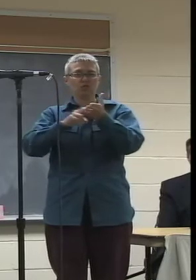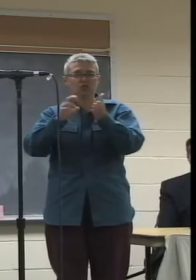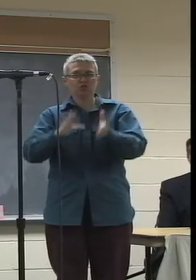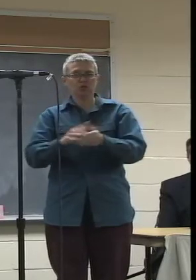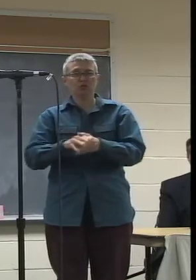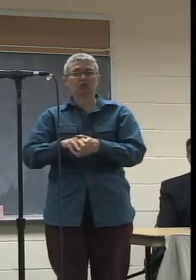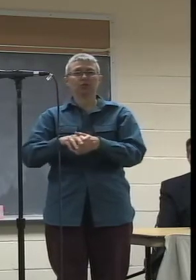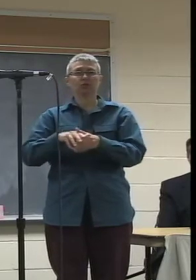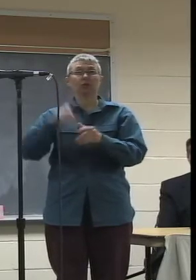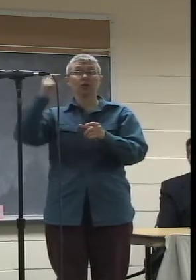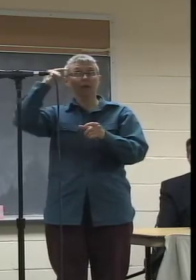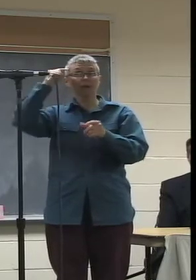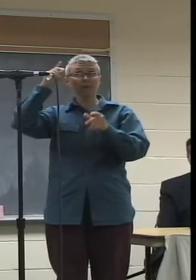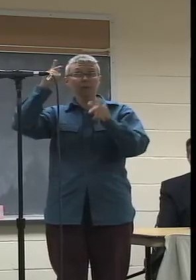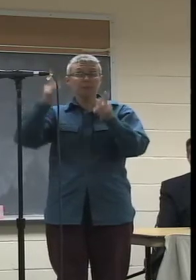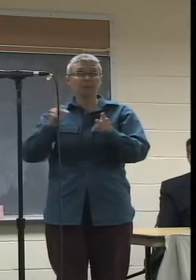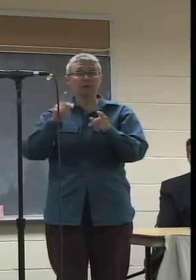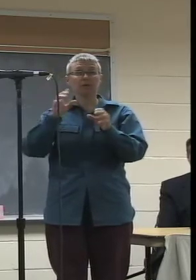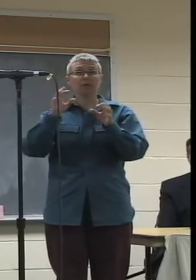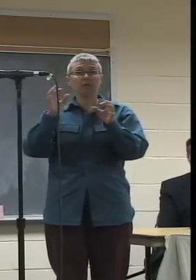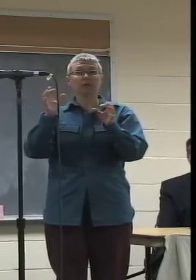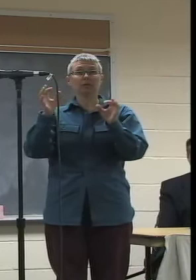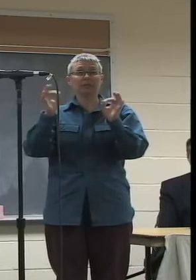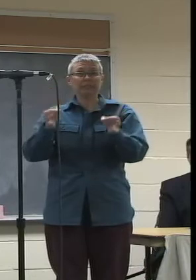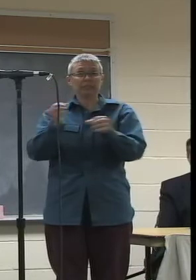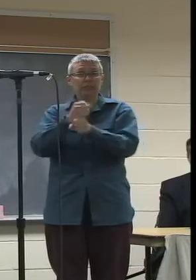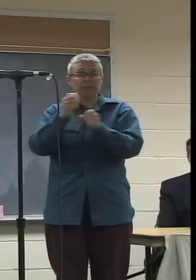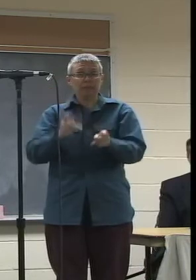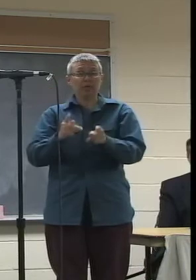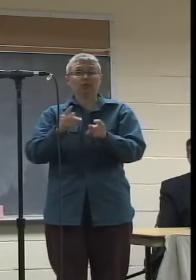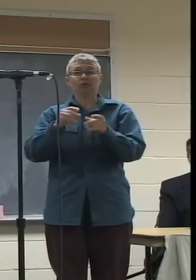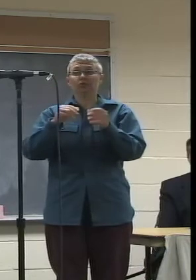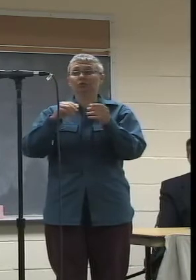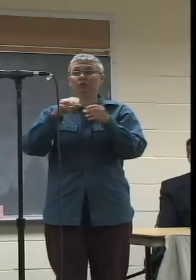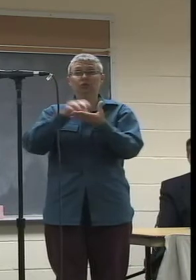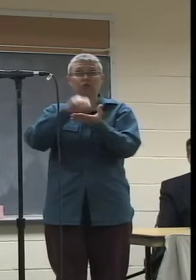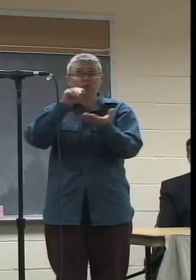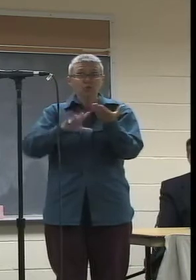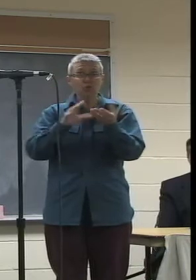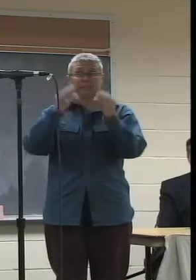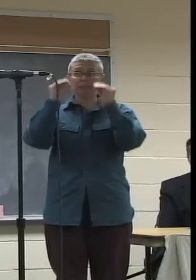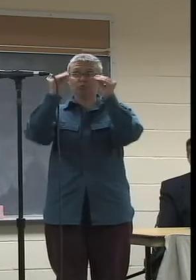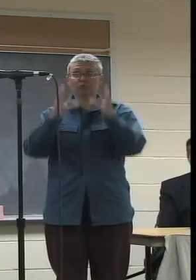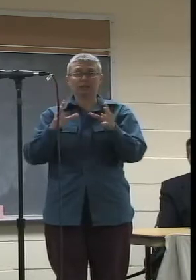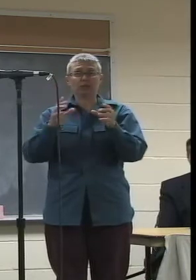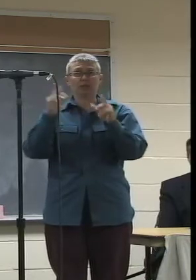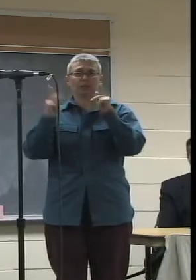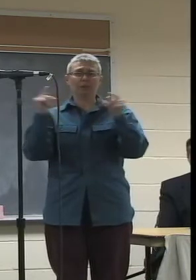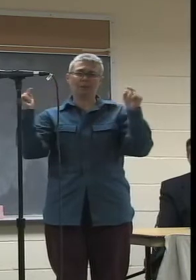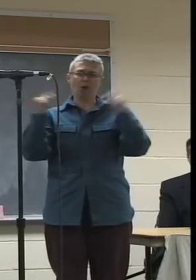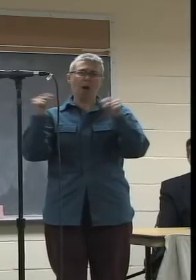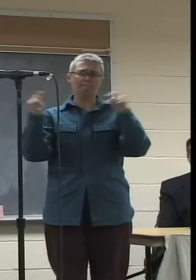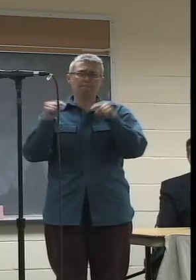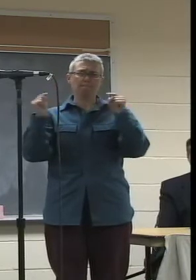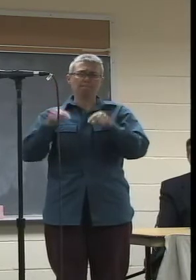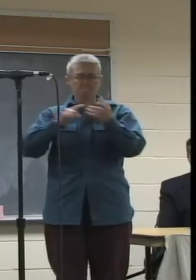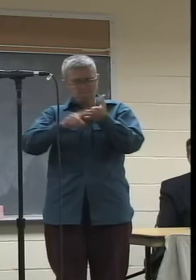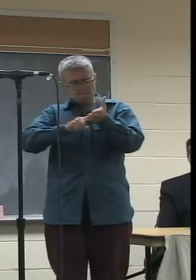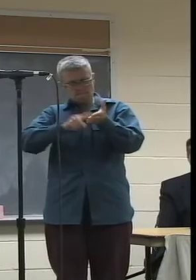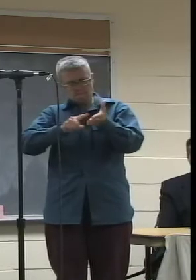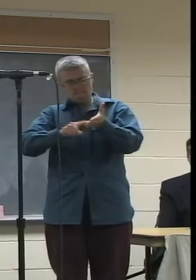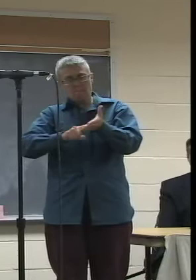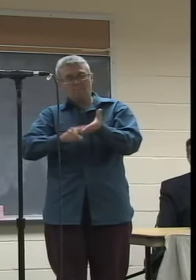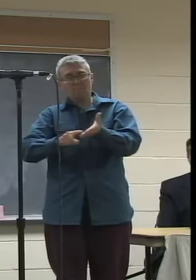students, homeowners, a variety of people come and need to use those now and into the future. And I see as a